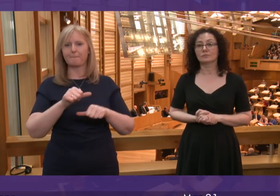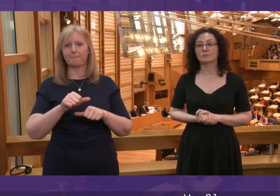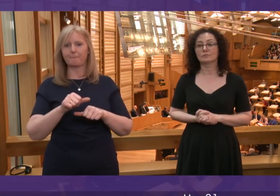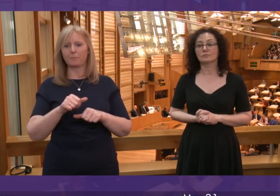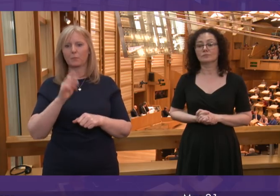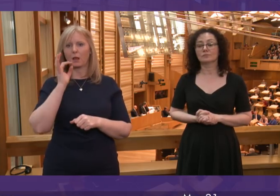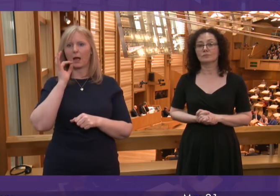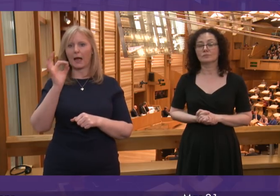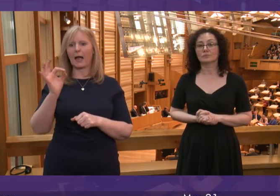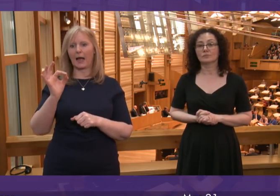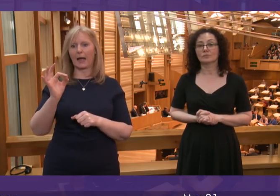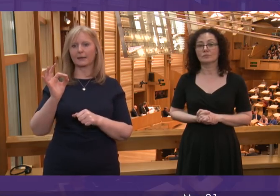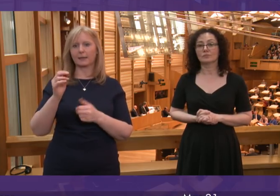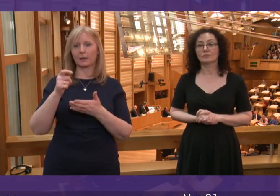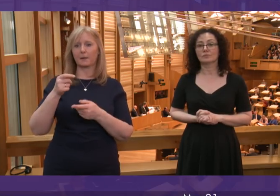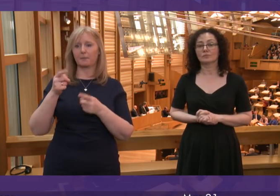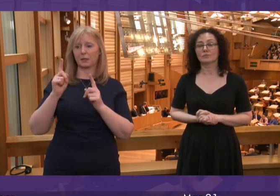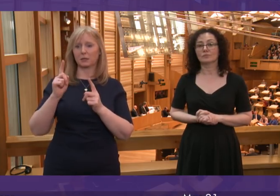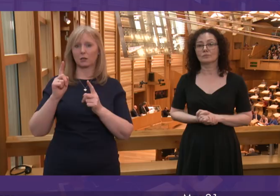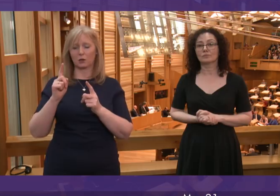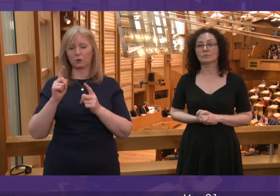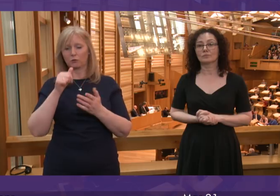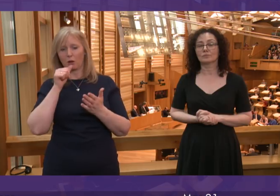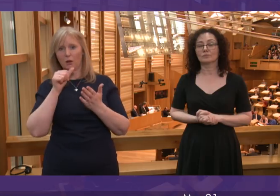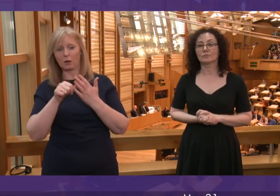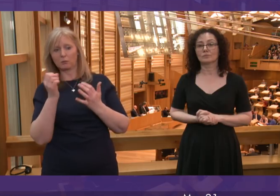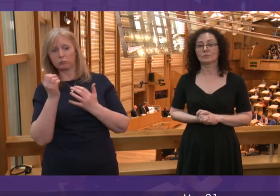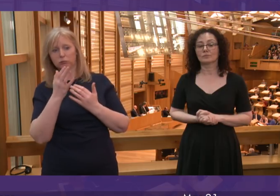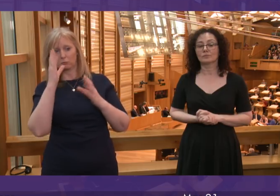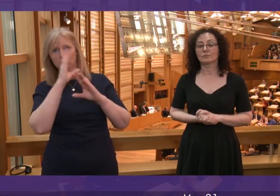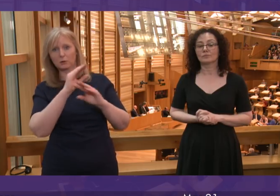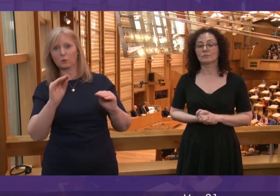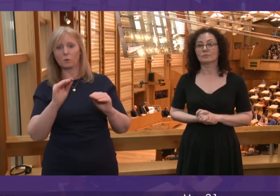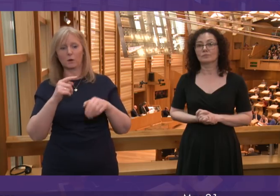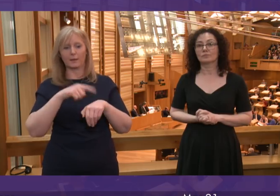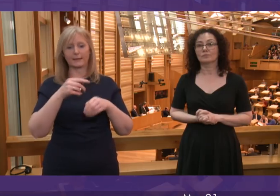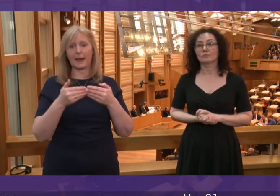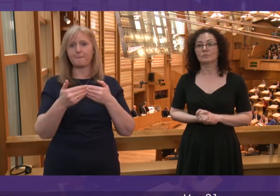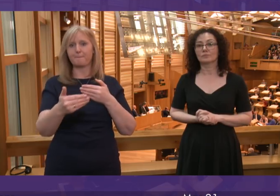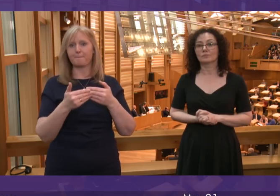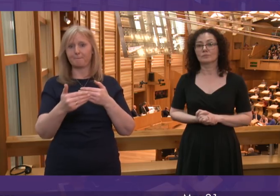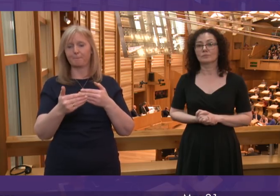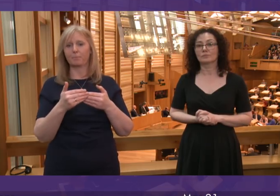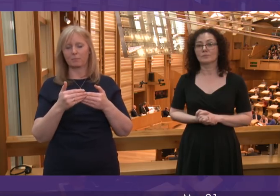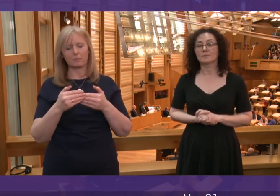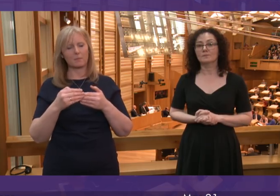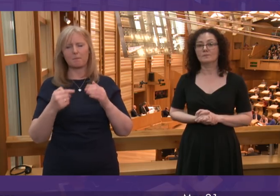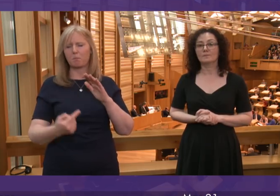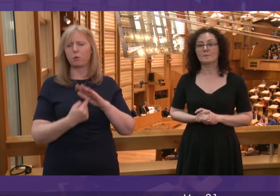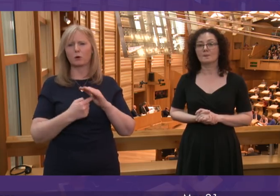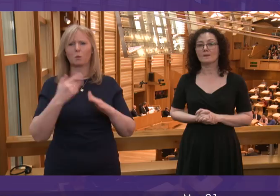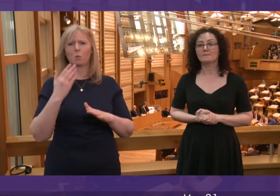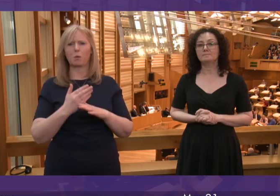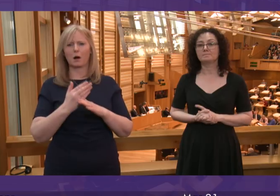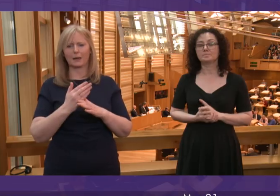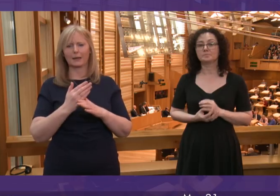to write to Liz Smith with the precise timescales for the different delivery aspects of that work. But all of this is important work to make sure that we are